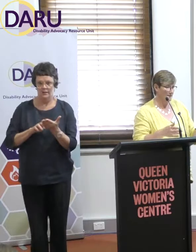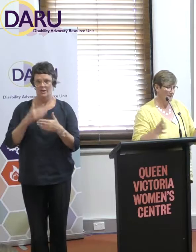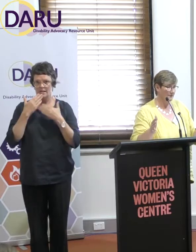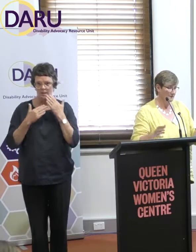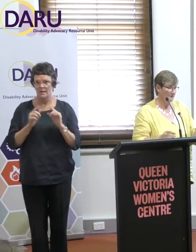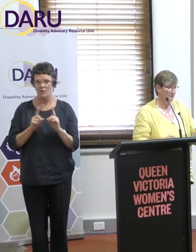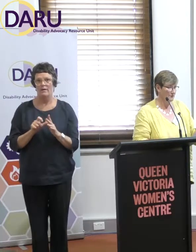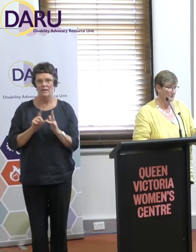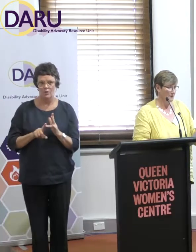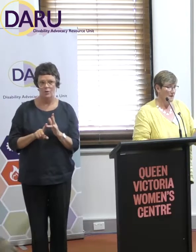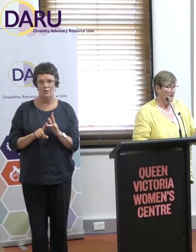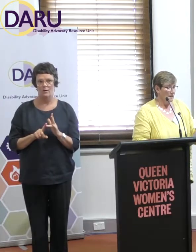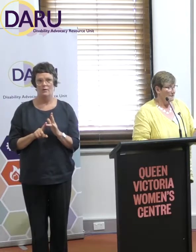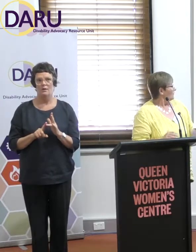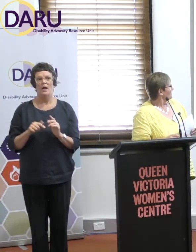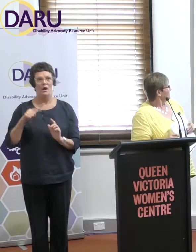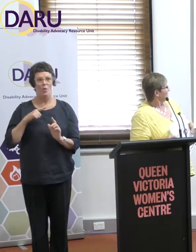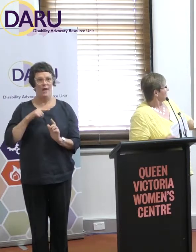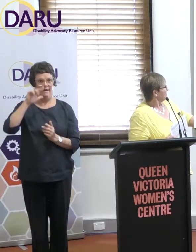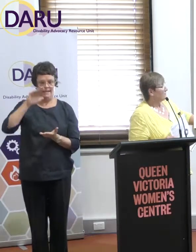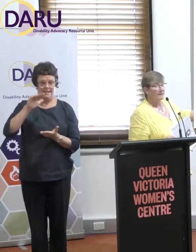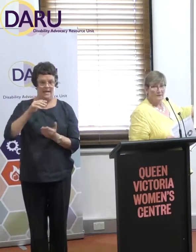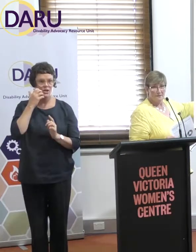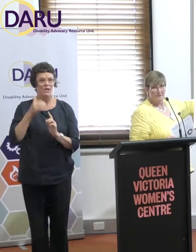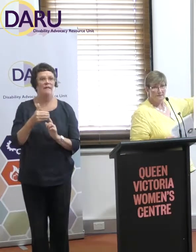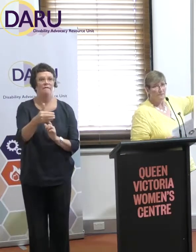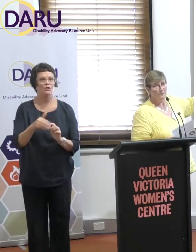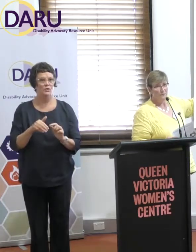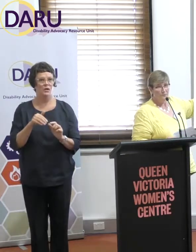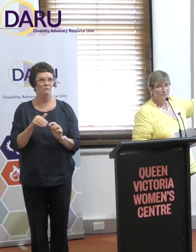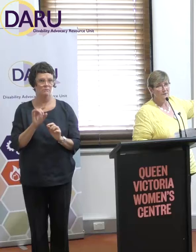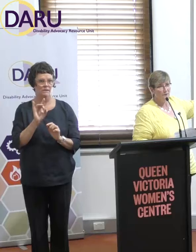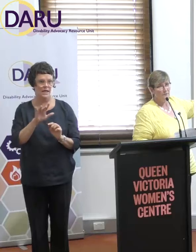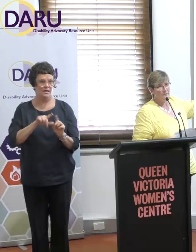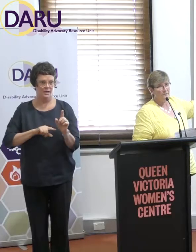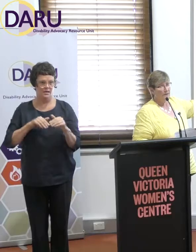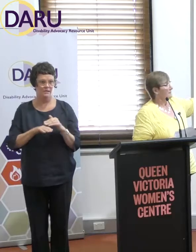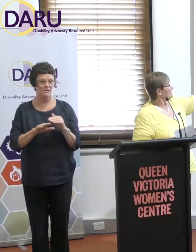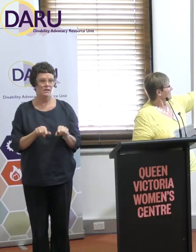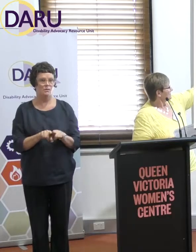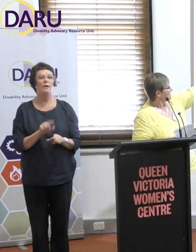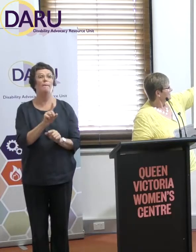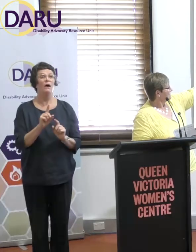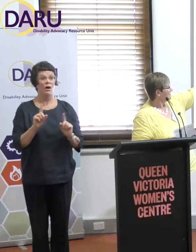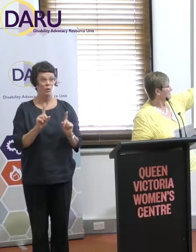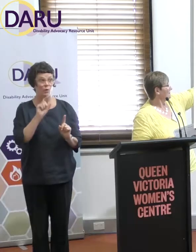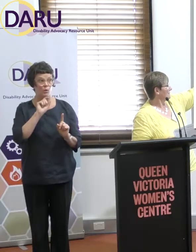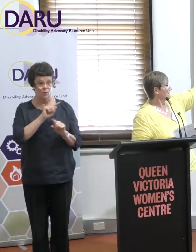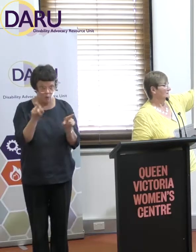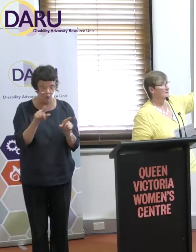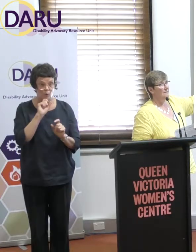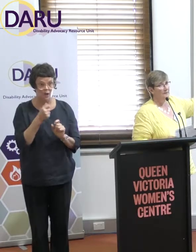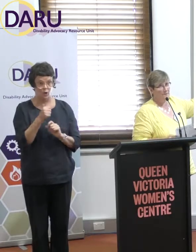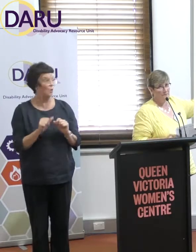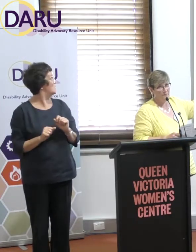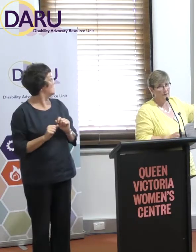why they discounted into the future. The only bit, to be perfectly honest, the bit that we will all use over and over again, is that, the bit in the